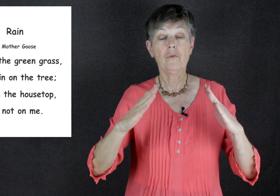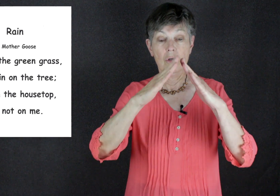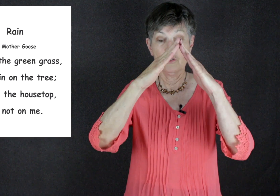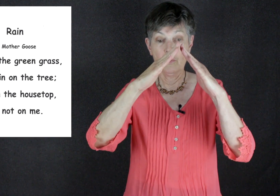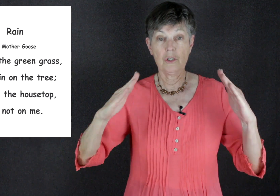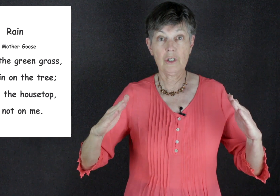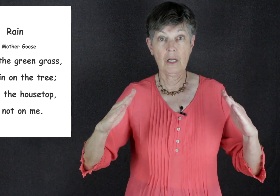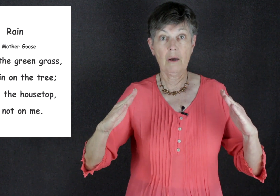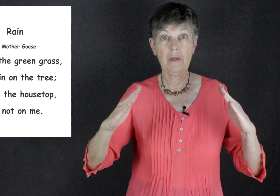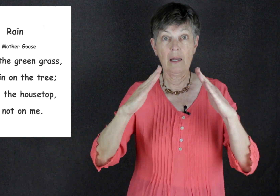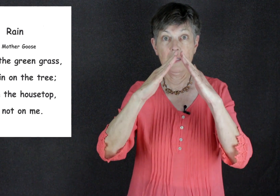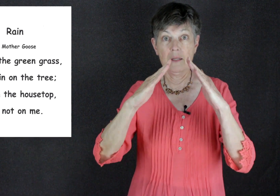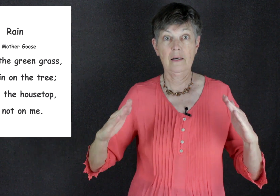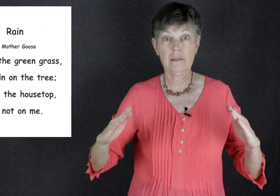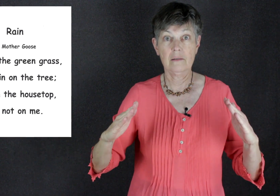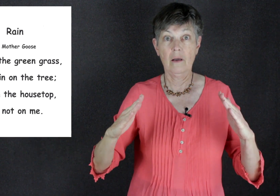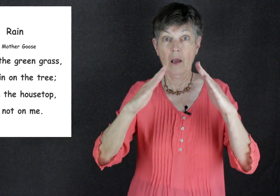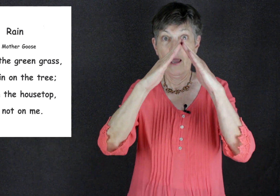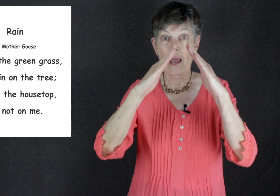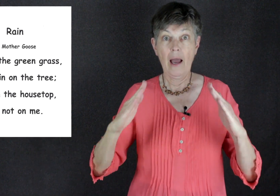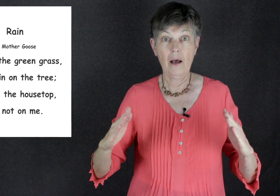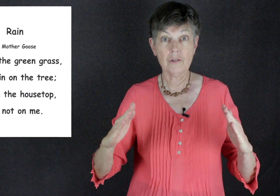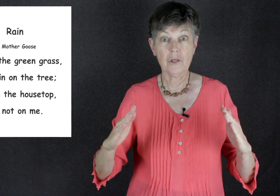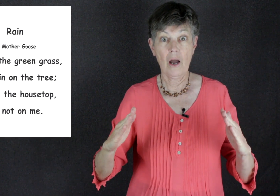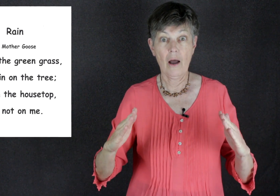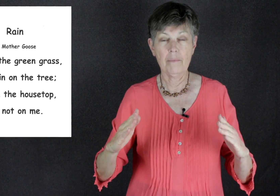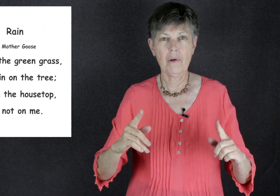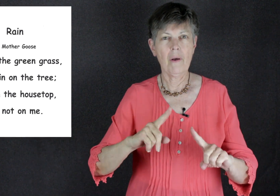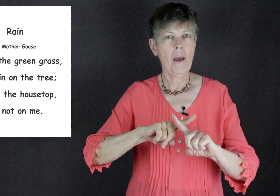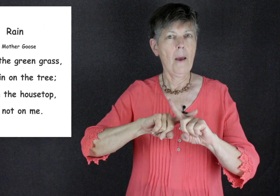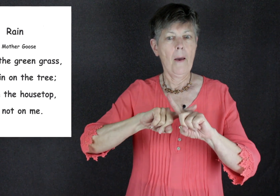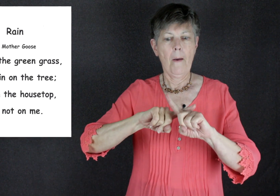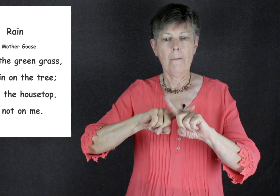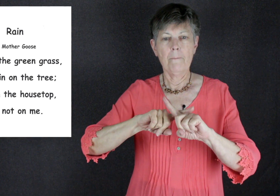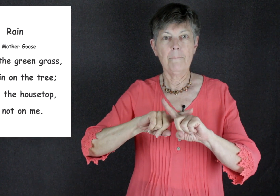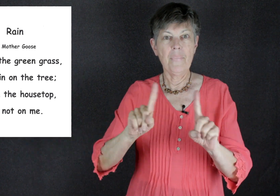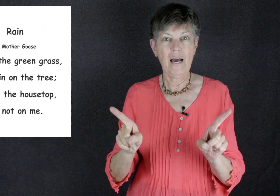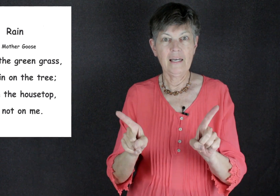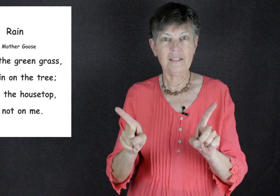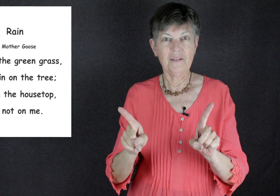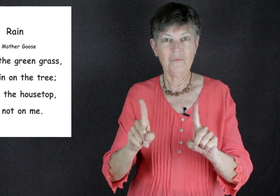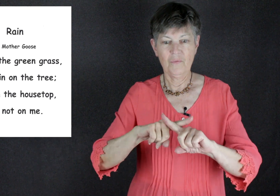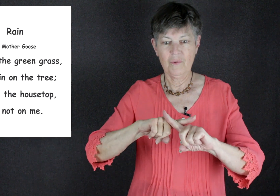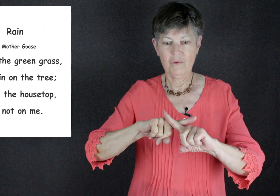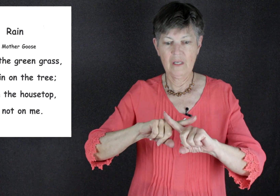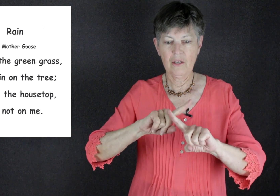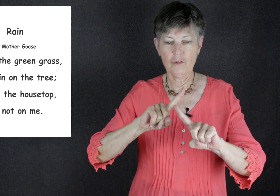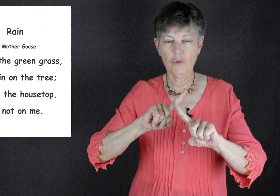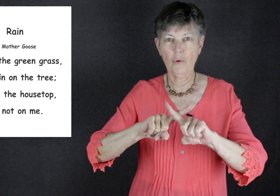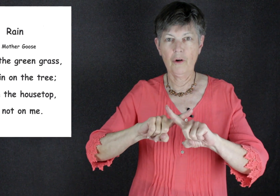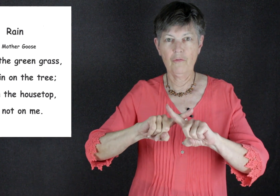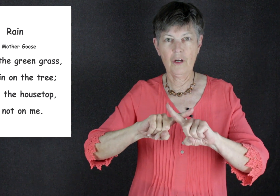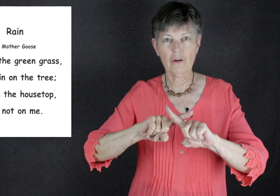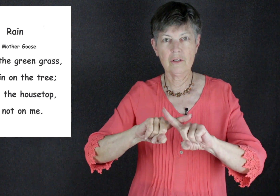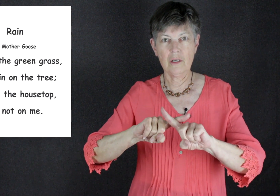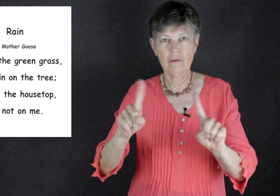so we're just going to come down like this house top but take your two pointer fingers and